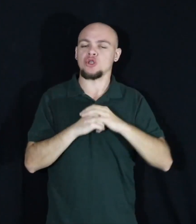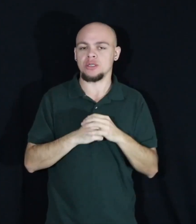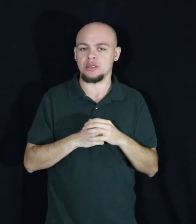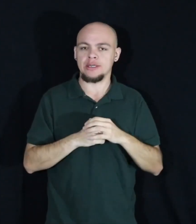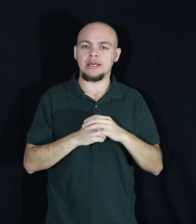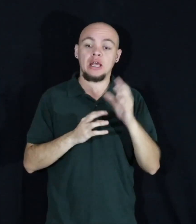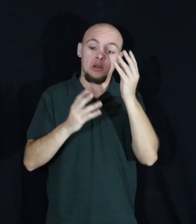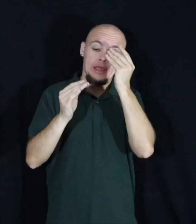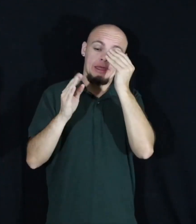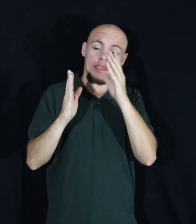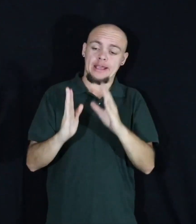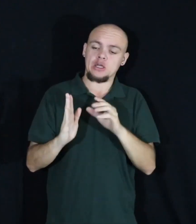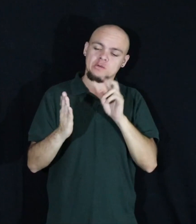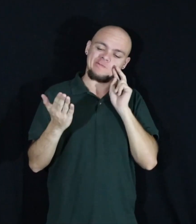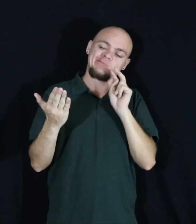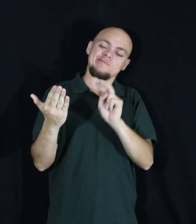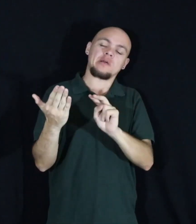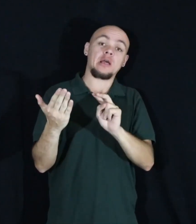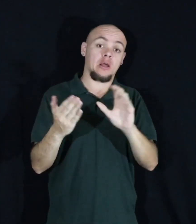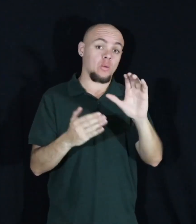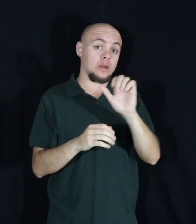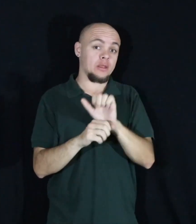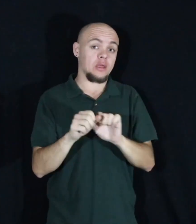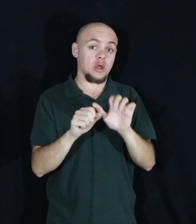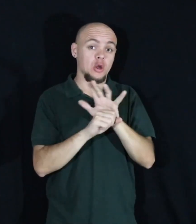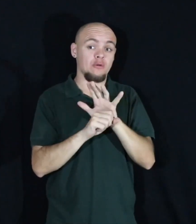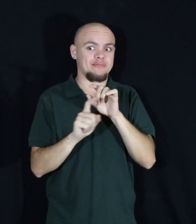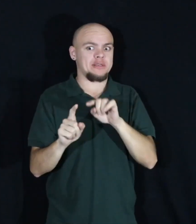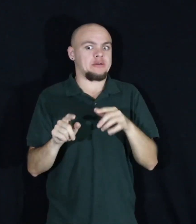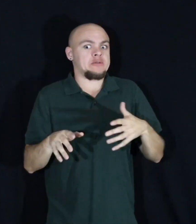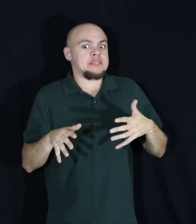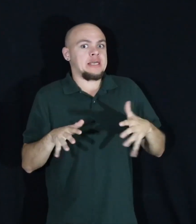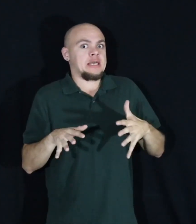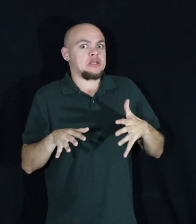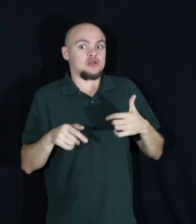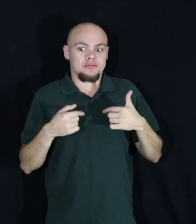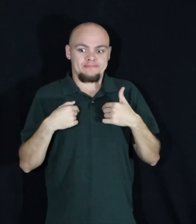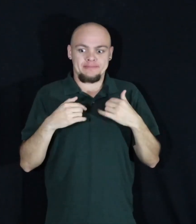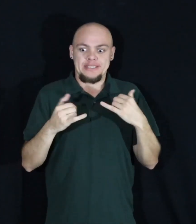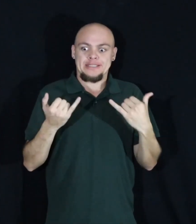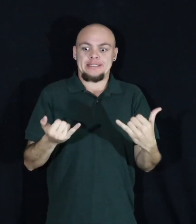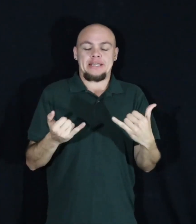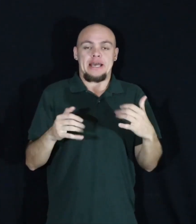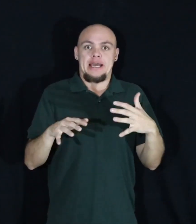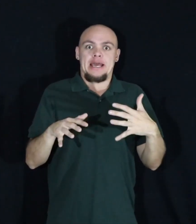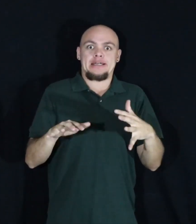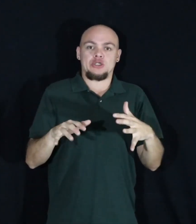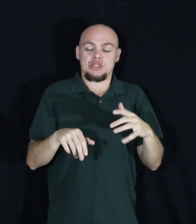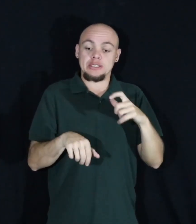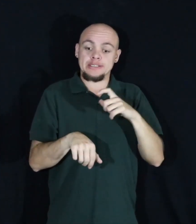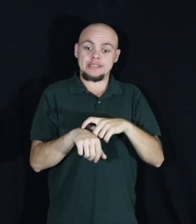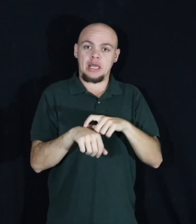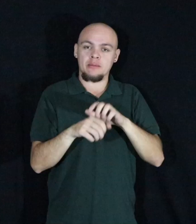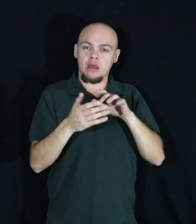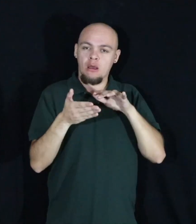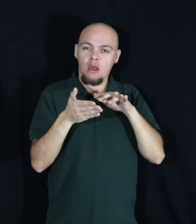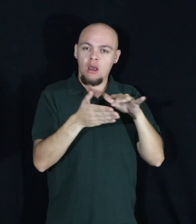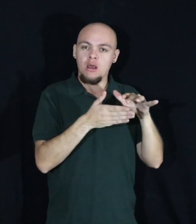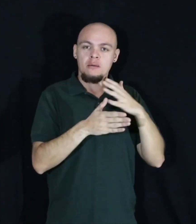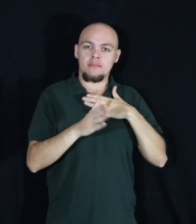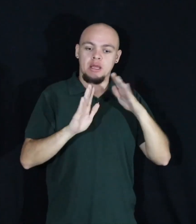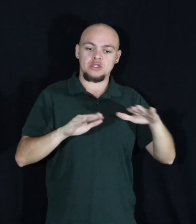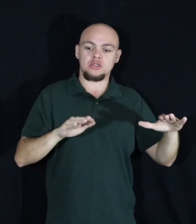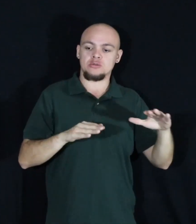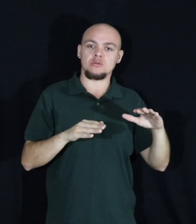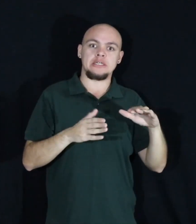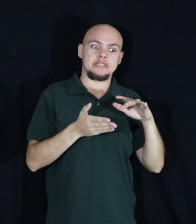thinker. And I tell you, during COVID, he was pretty anxious, as I am today. At times of study, when my children look at him, they